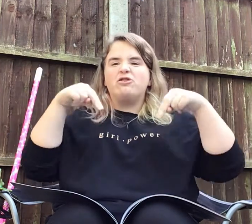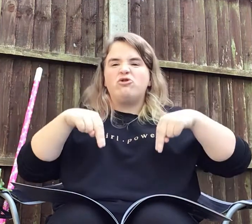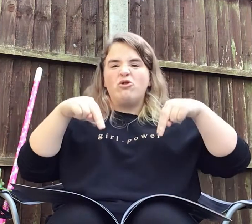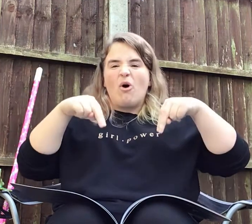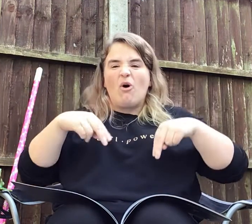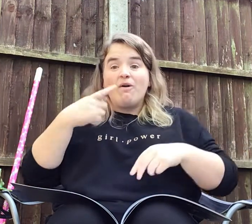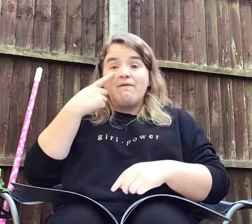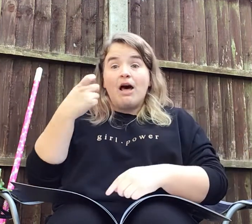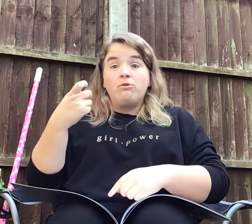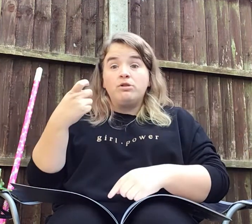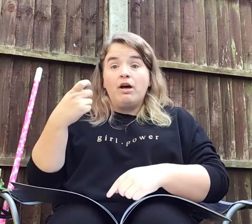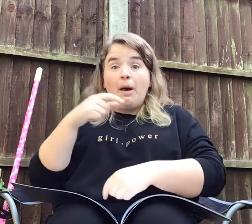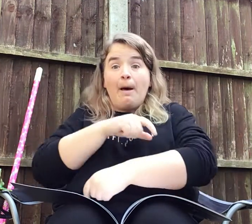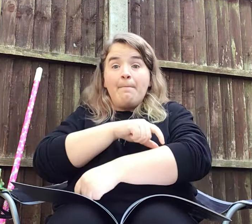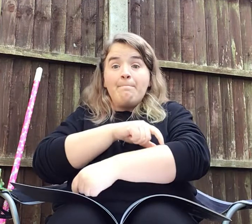dog found a bone.